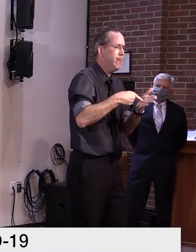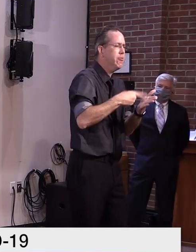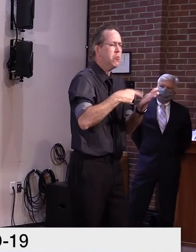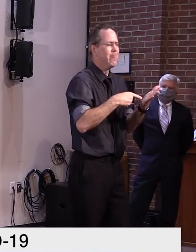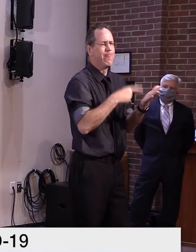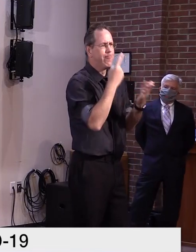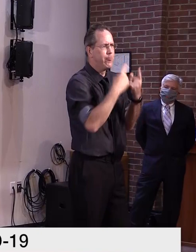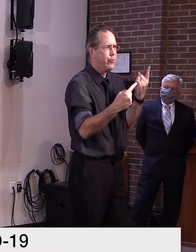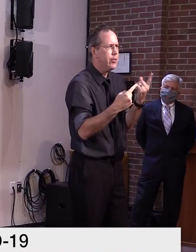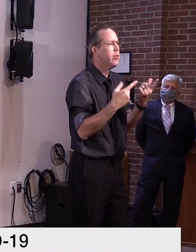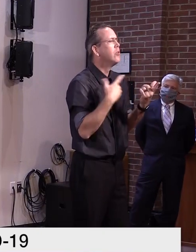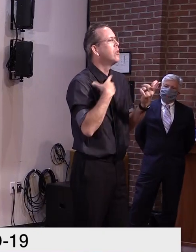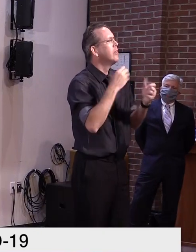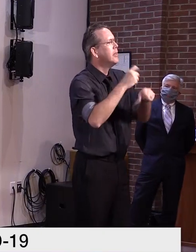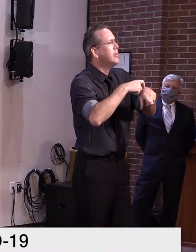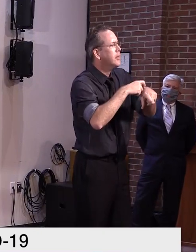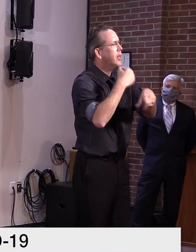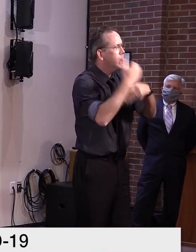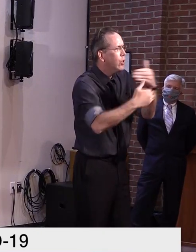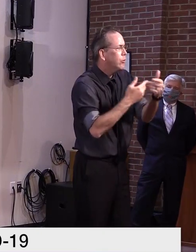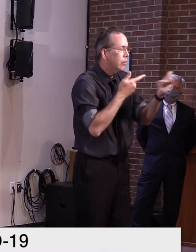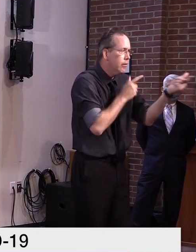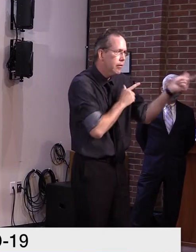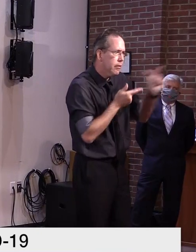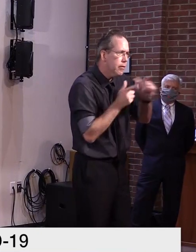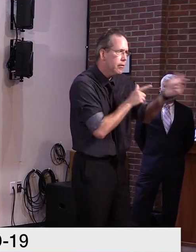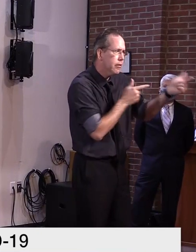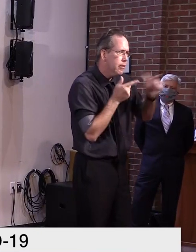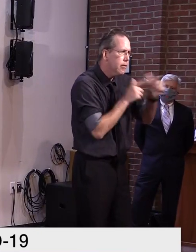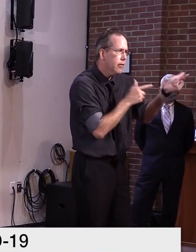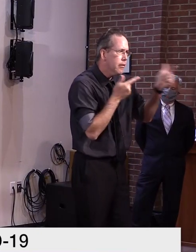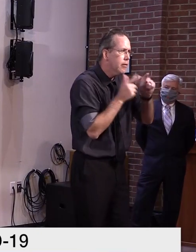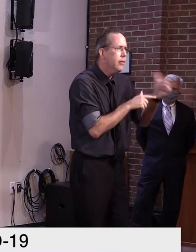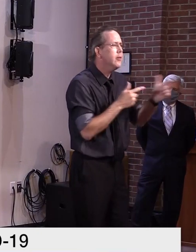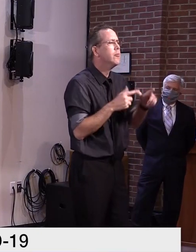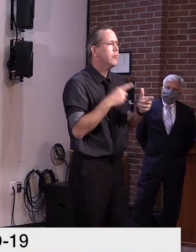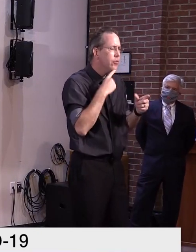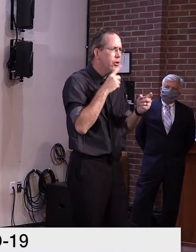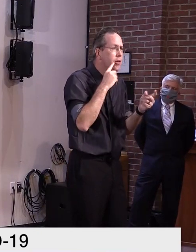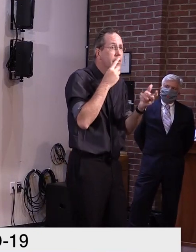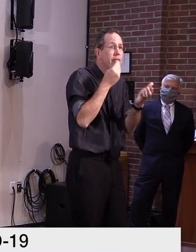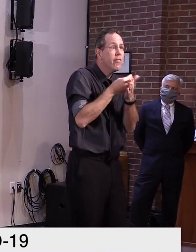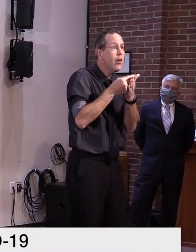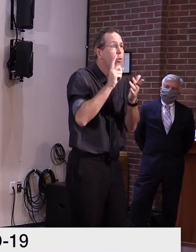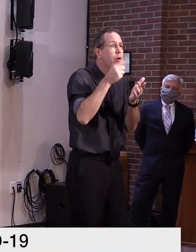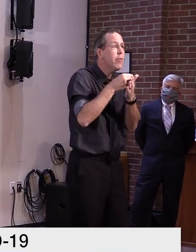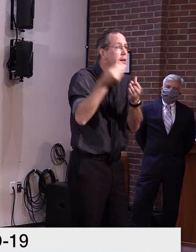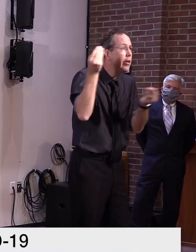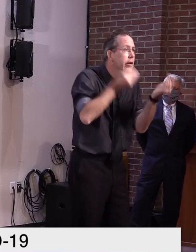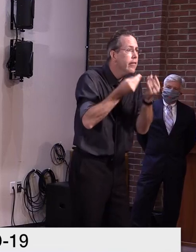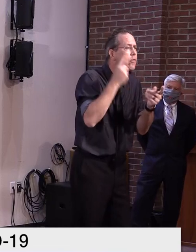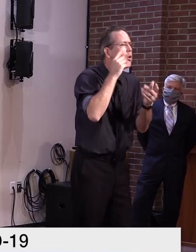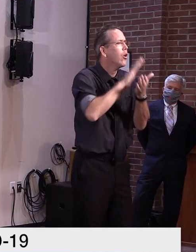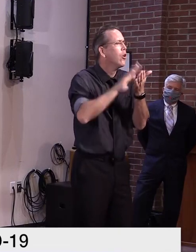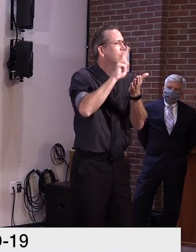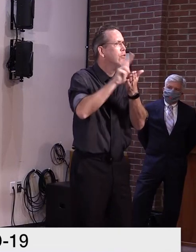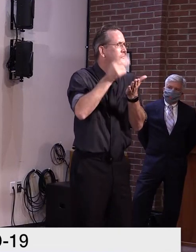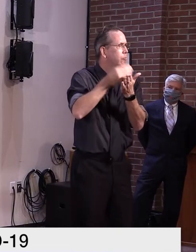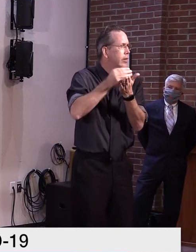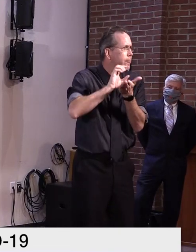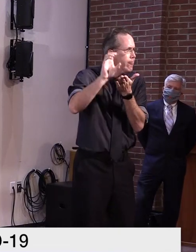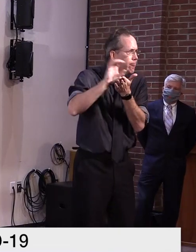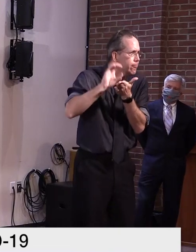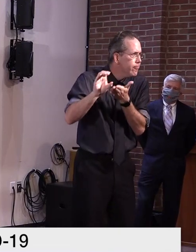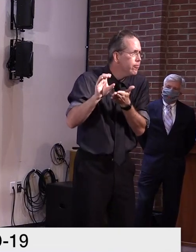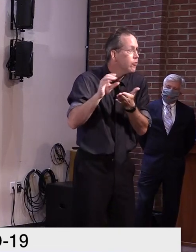terms of the, uh, bridge funding, uh, for the state colleges, as you might recall, um, I put in a